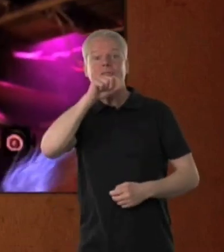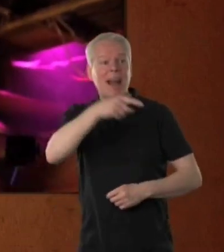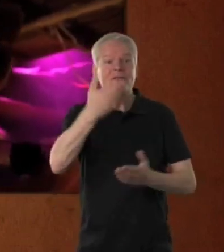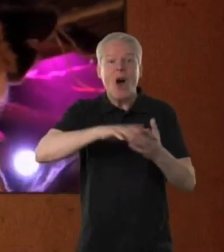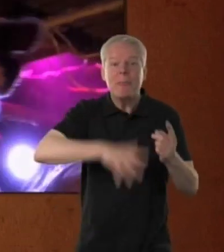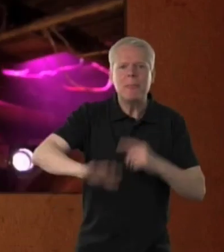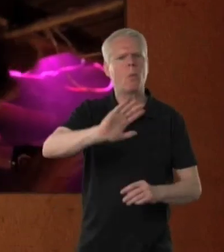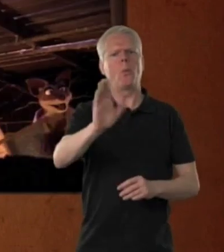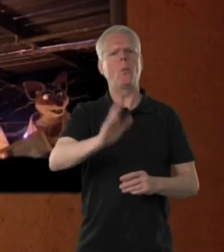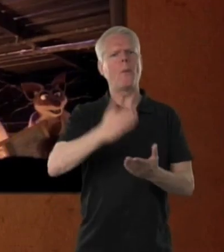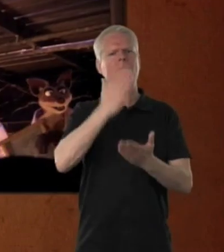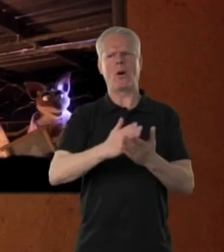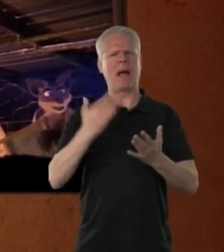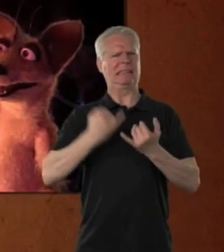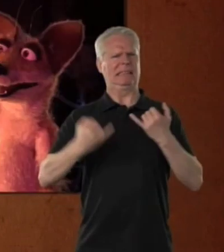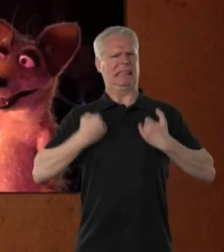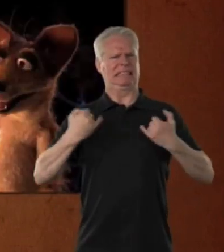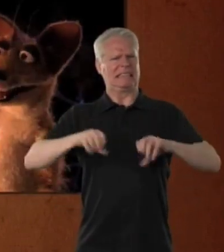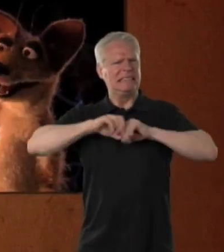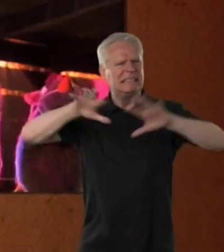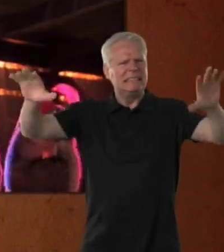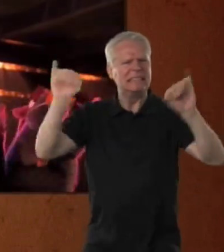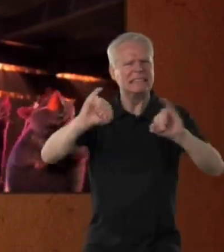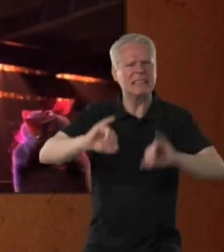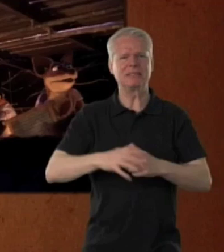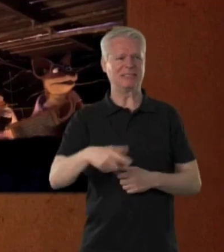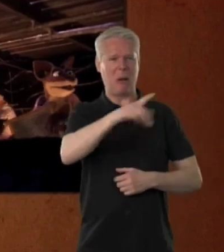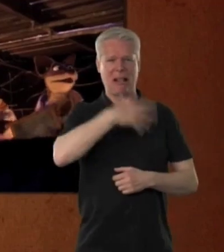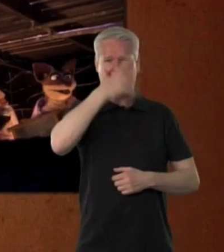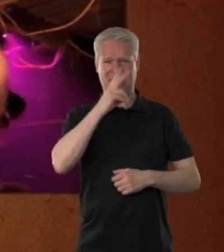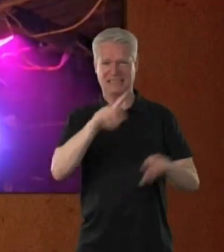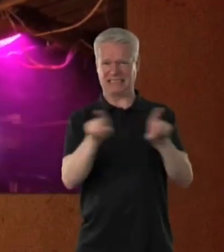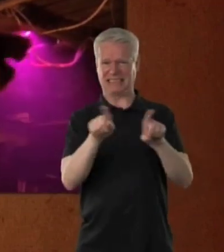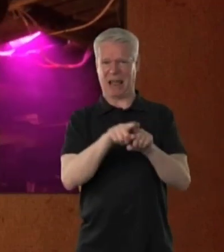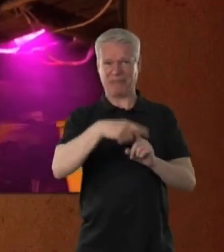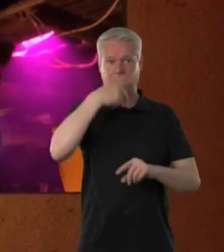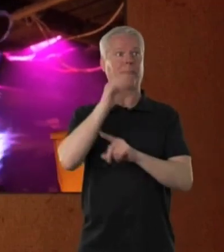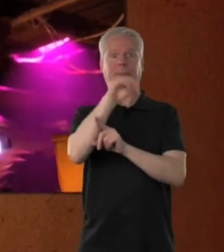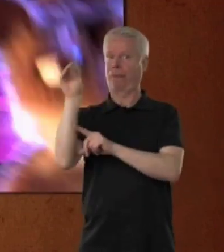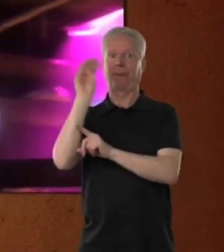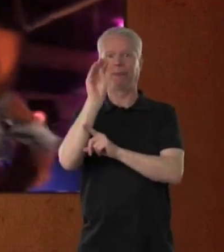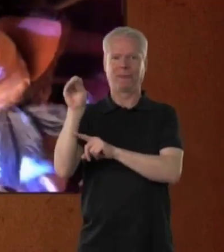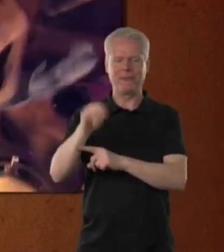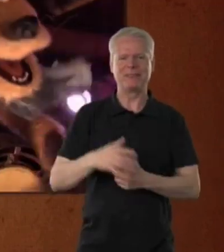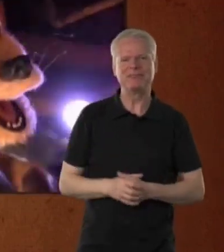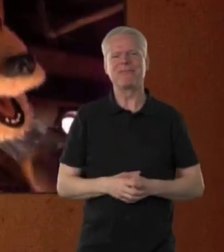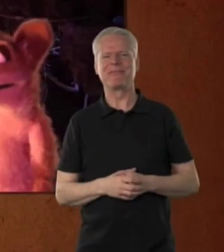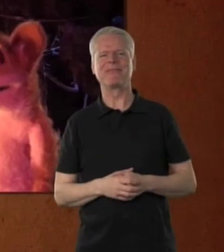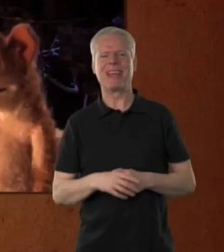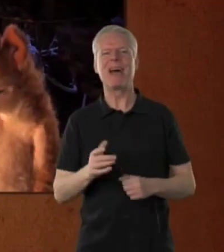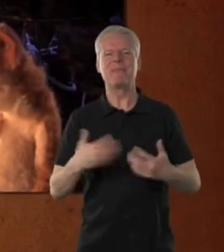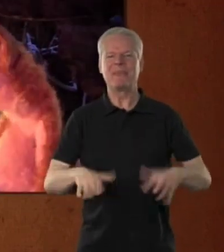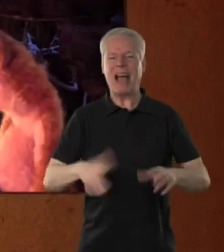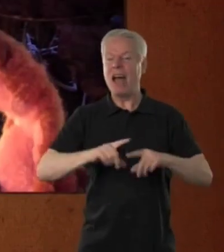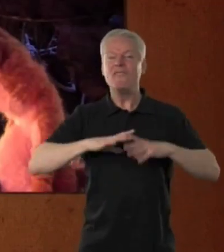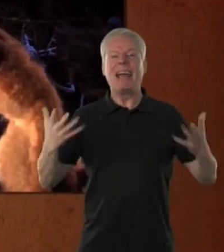They're not from this country. They spread them disease. They look the same and all work all their heads when they speak. They lay loads